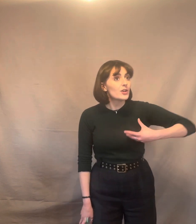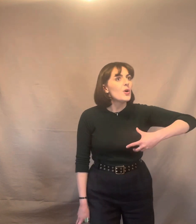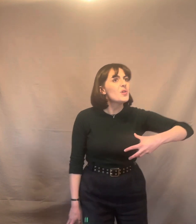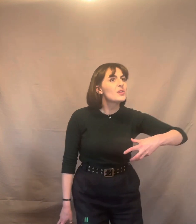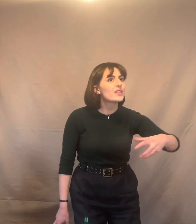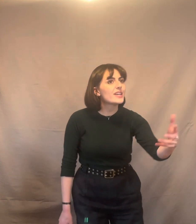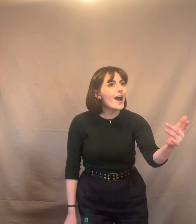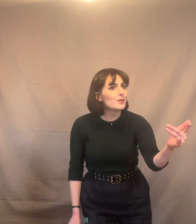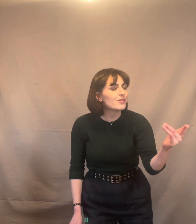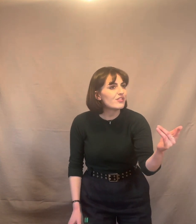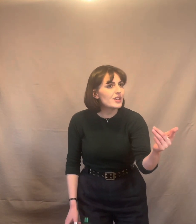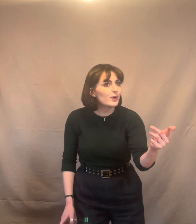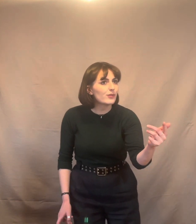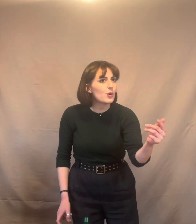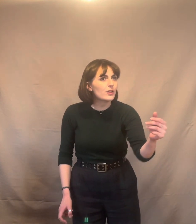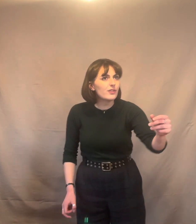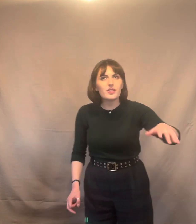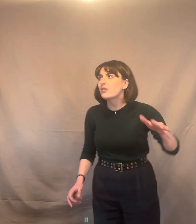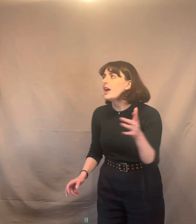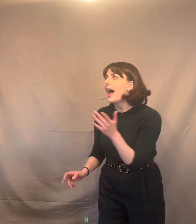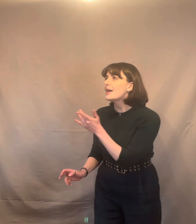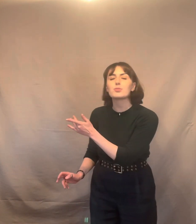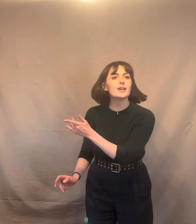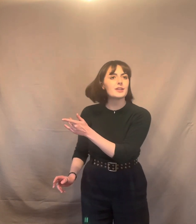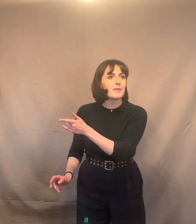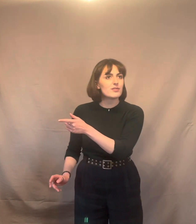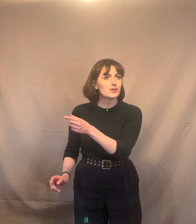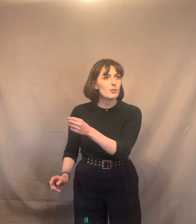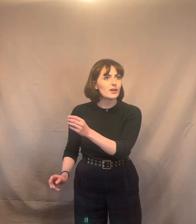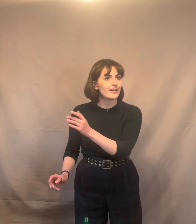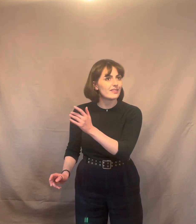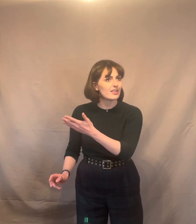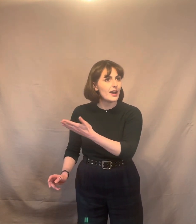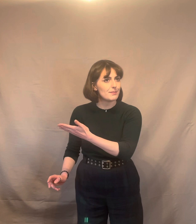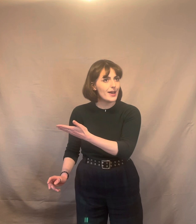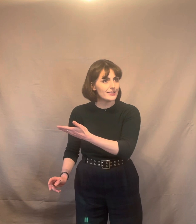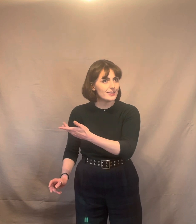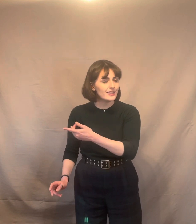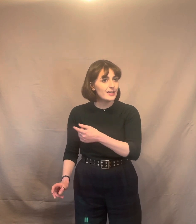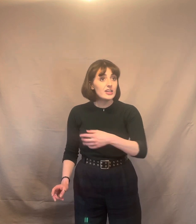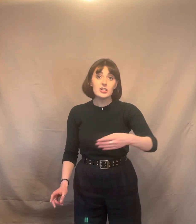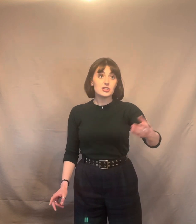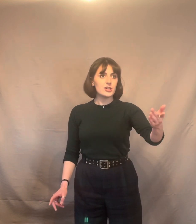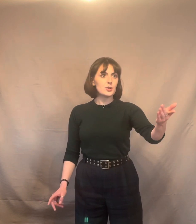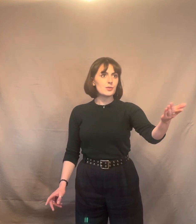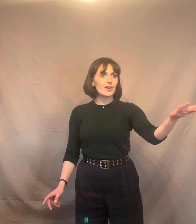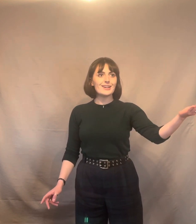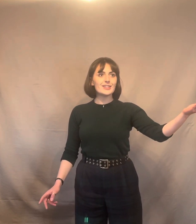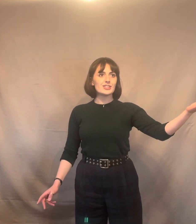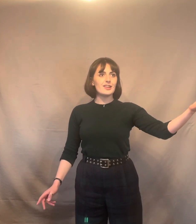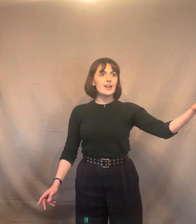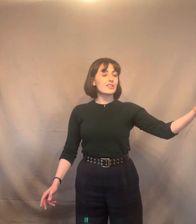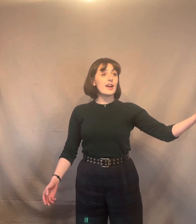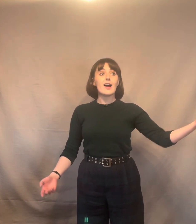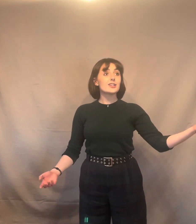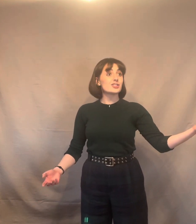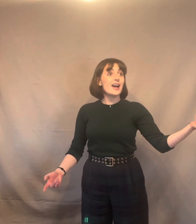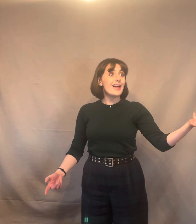call thee out the fairest courtesans, and bring them every morning to thy bed. She whom thine eyes shall like, thy heart shall